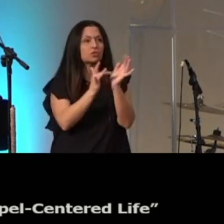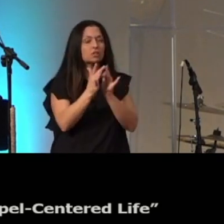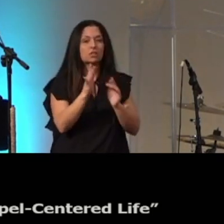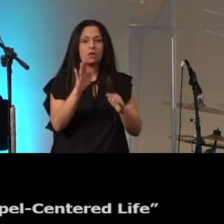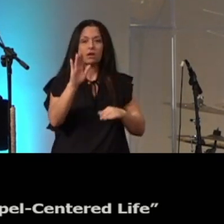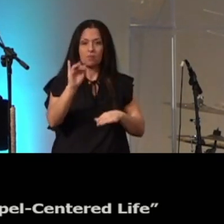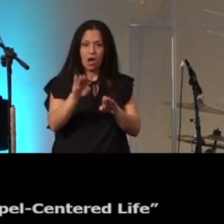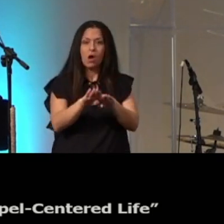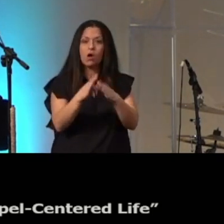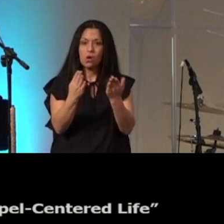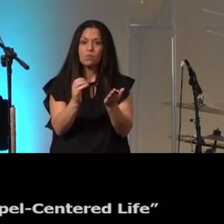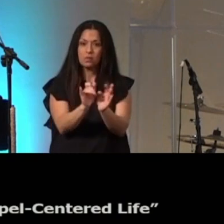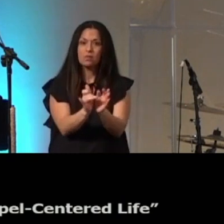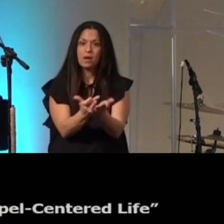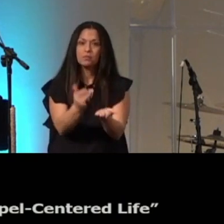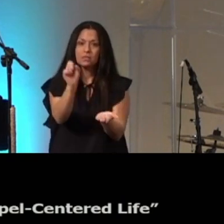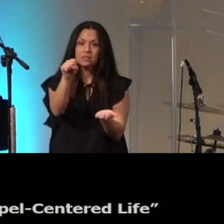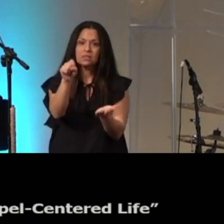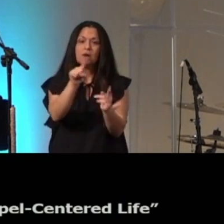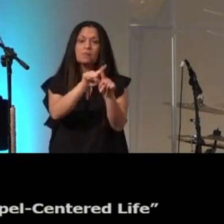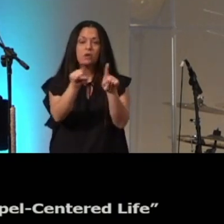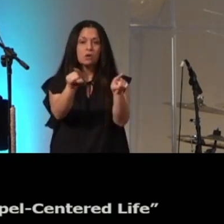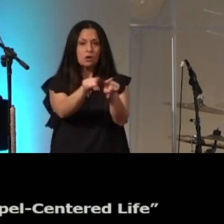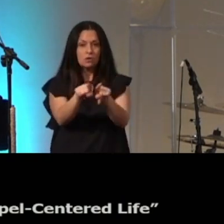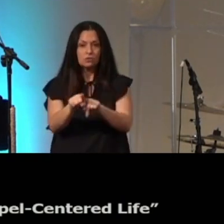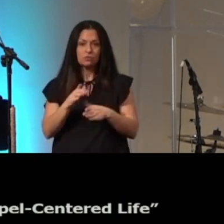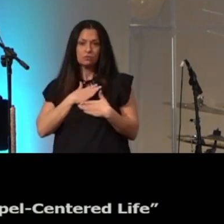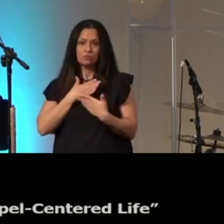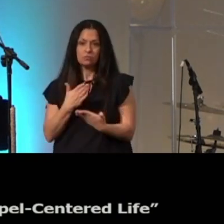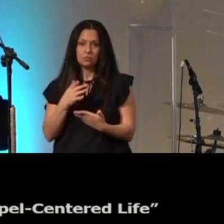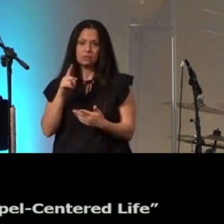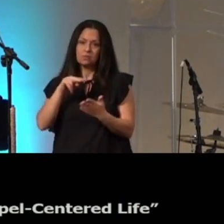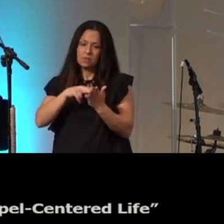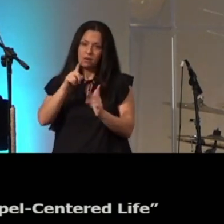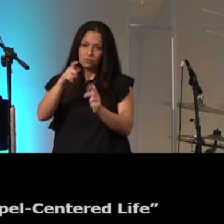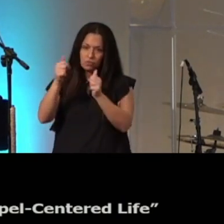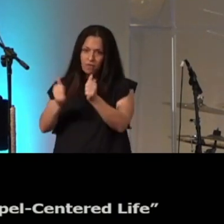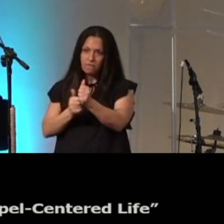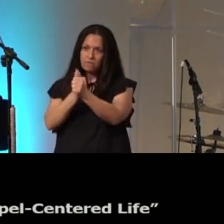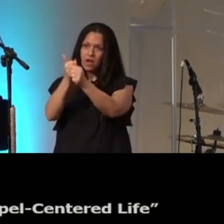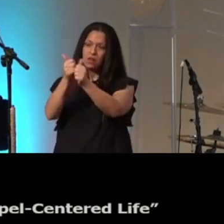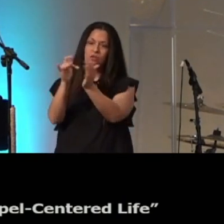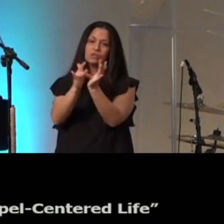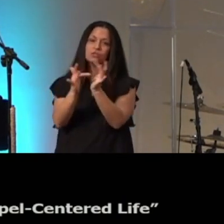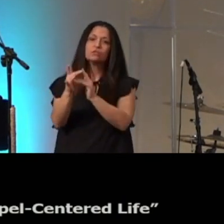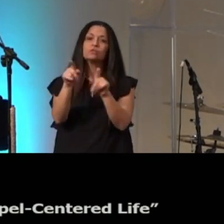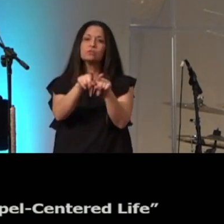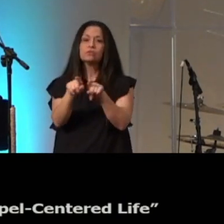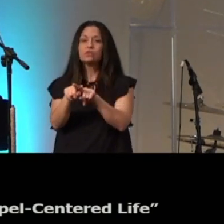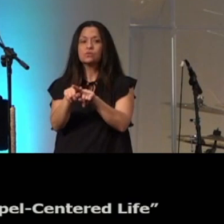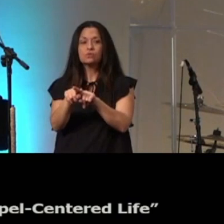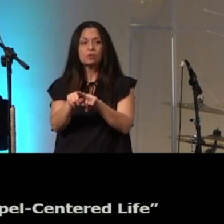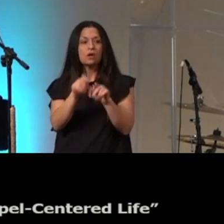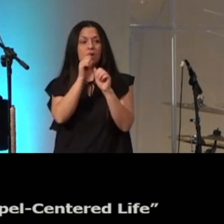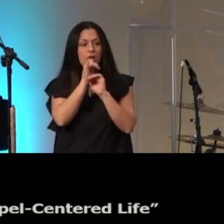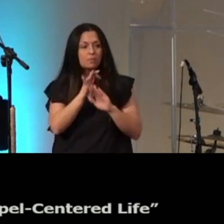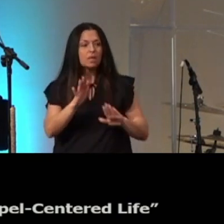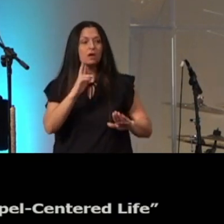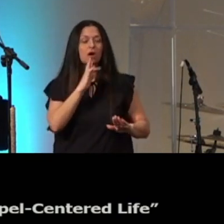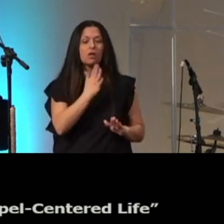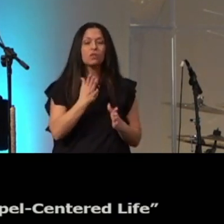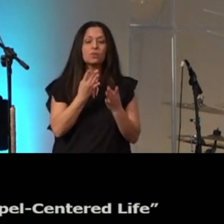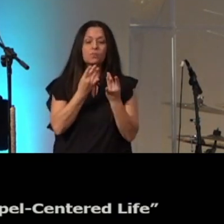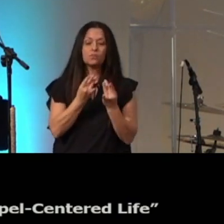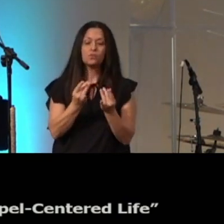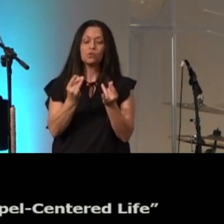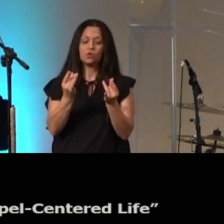but also repenting is pursuing Jesus too blessed are the pure in heart for they